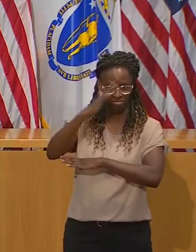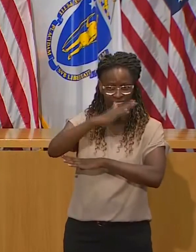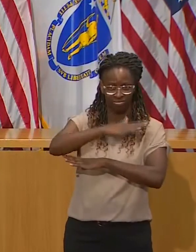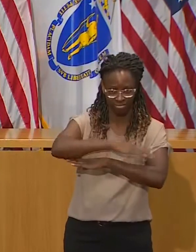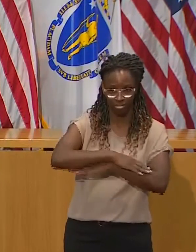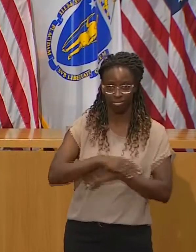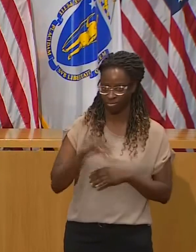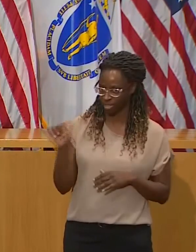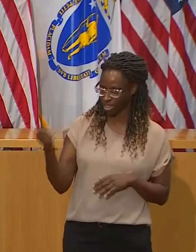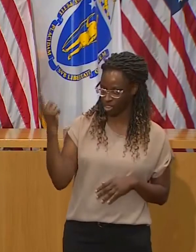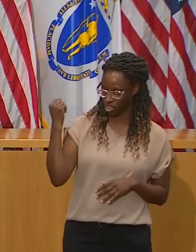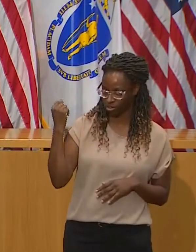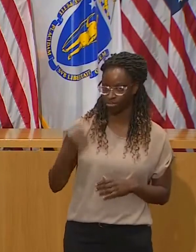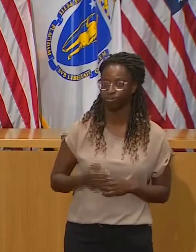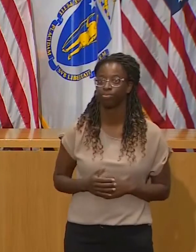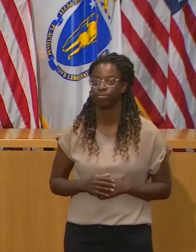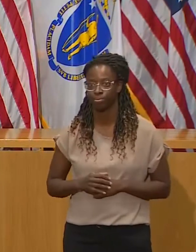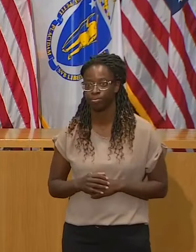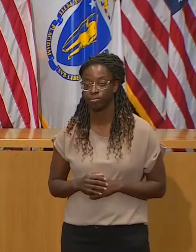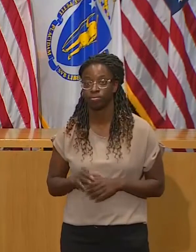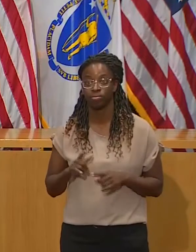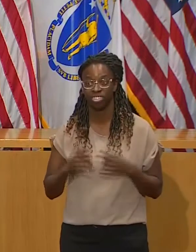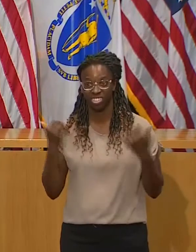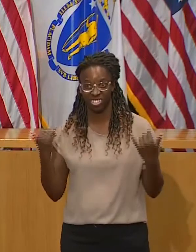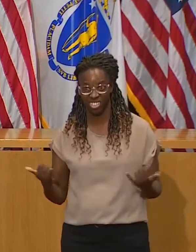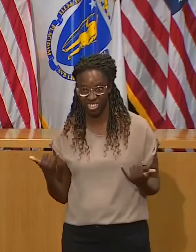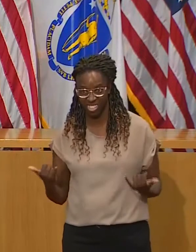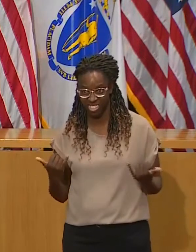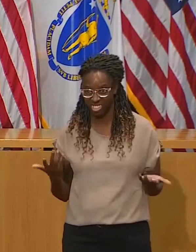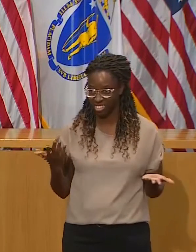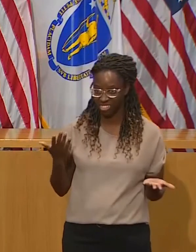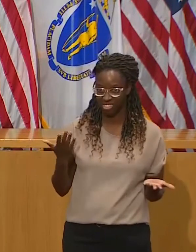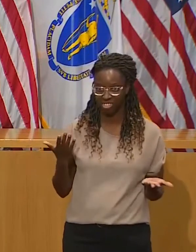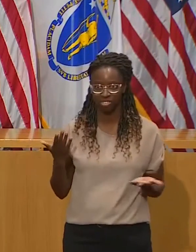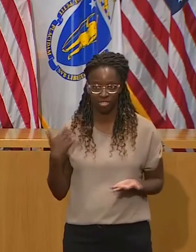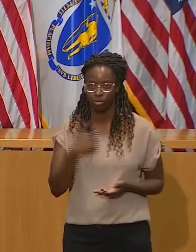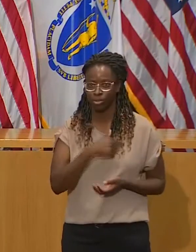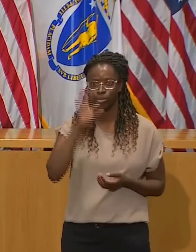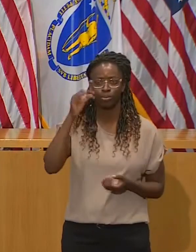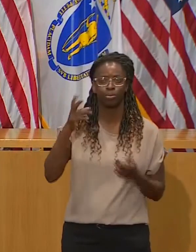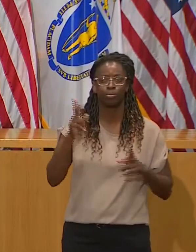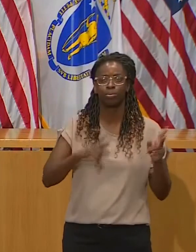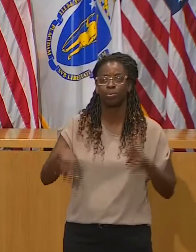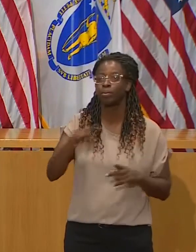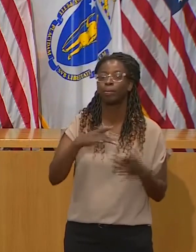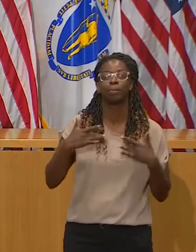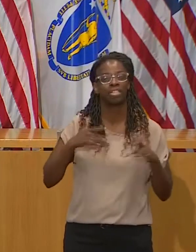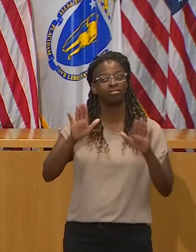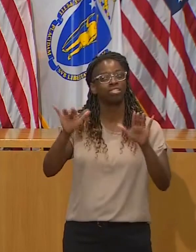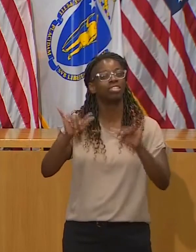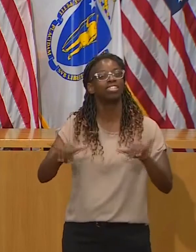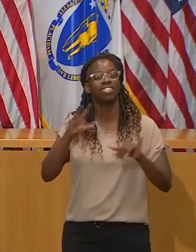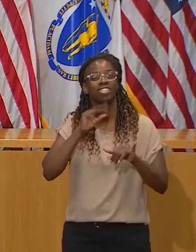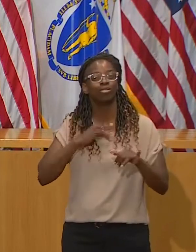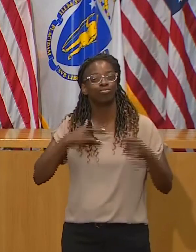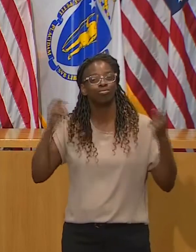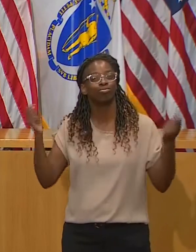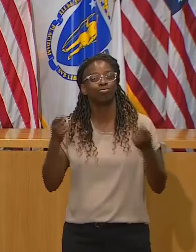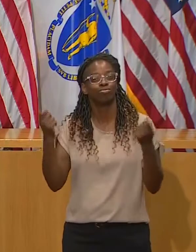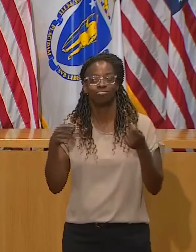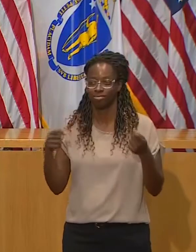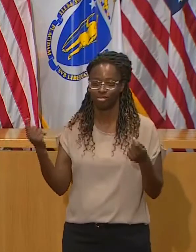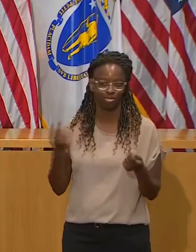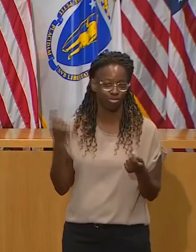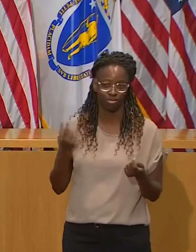But the bottom line is that is what Thanksgiving is for most of us here in Massachusetts and has been for as long as we can